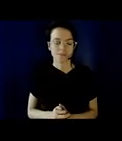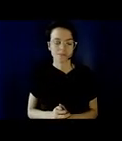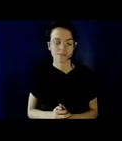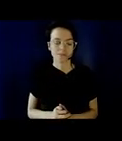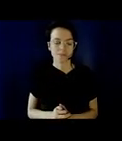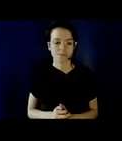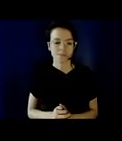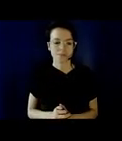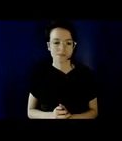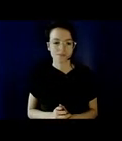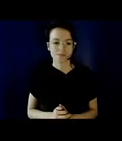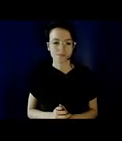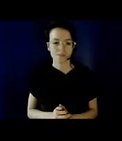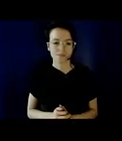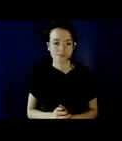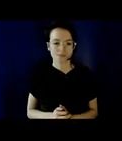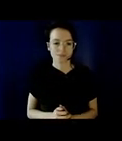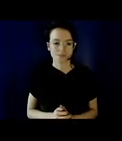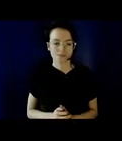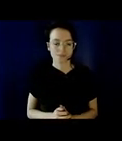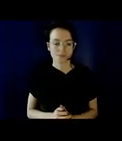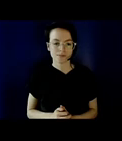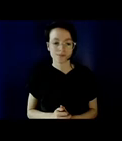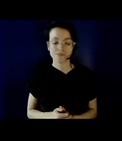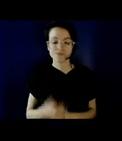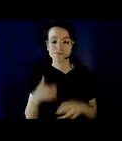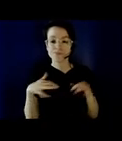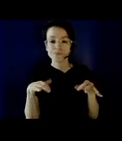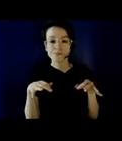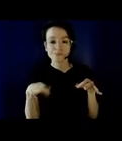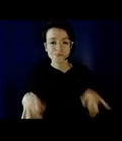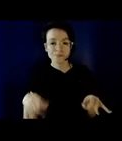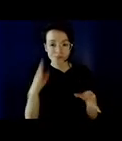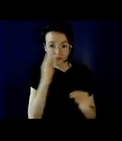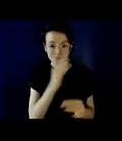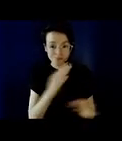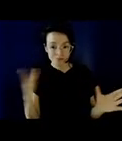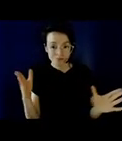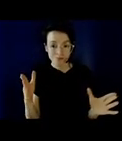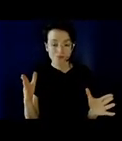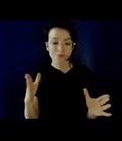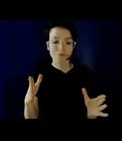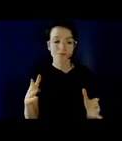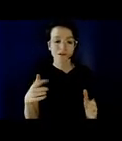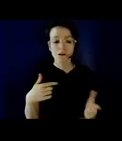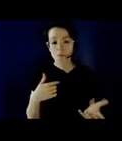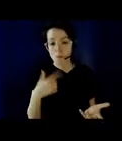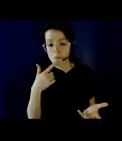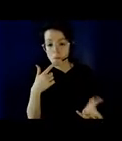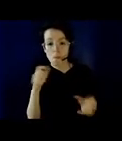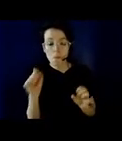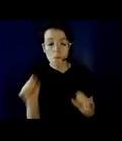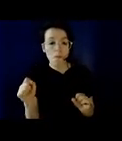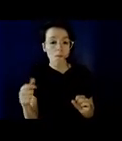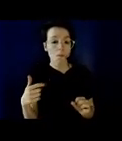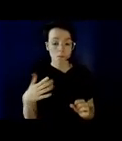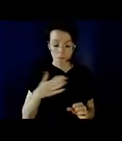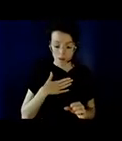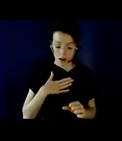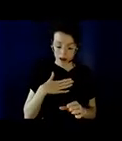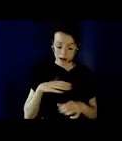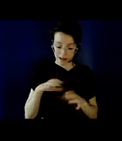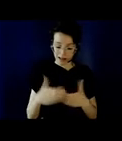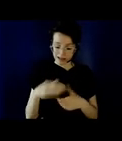In addition, when I told the students about the possibility of recording in-person classes, for those unable to attend,